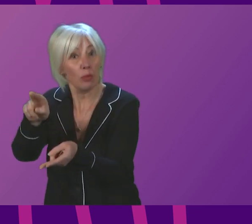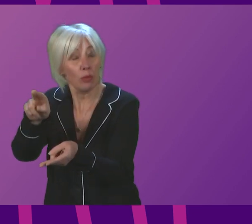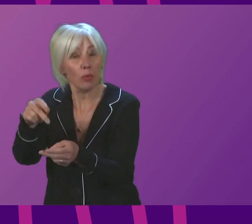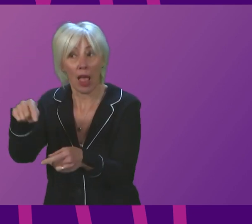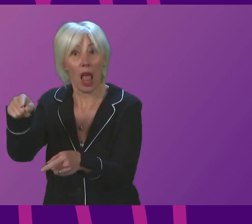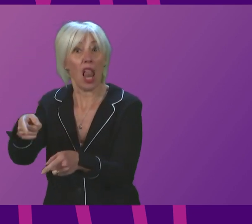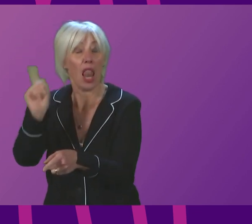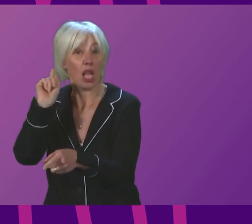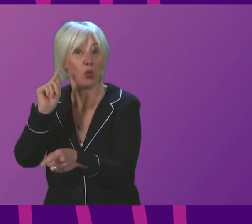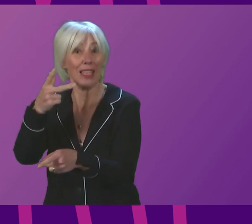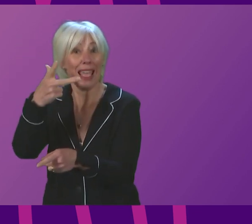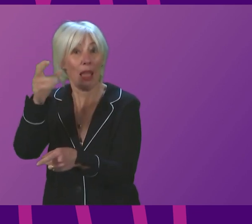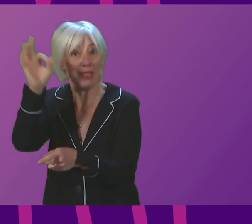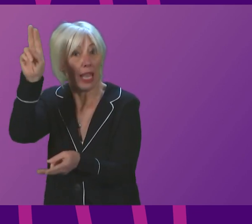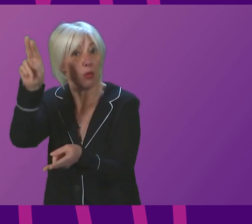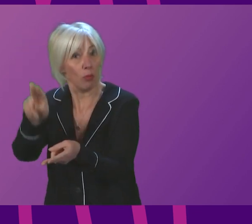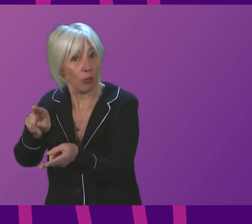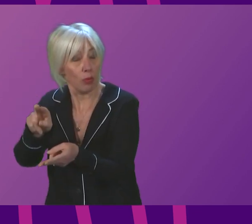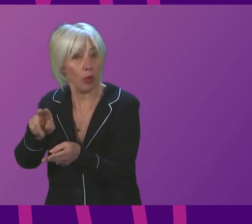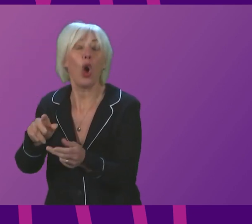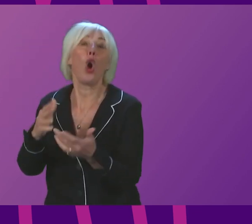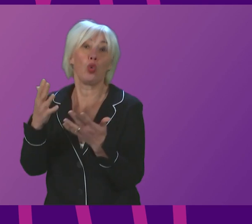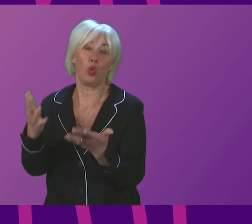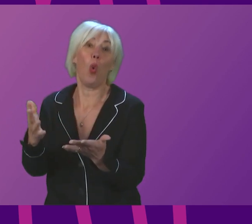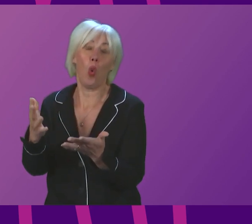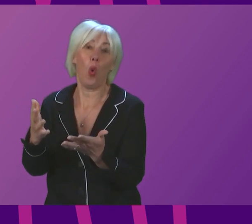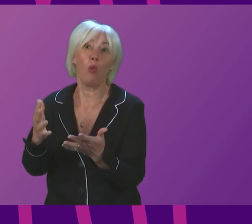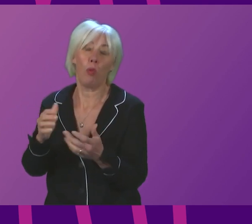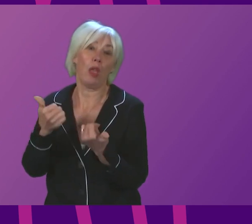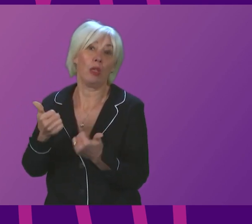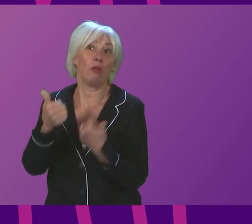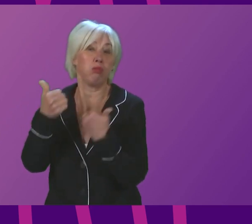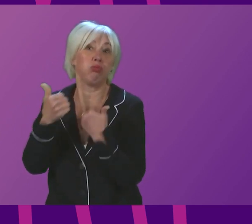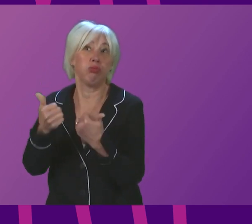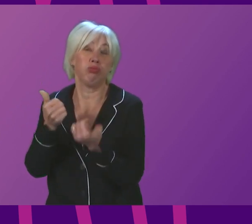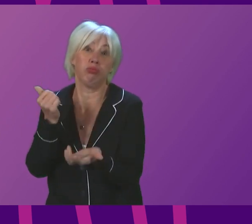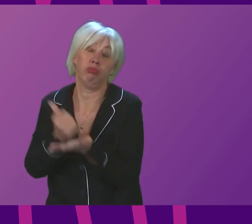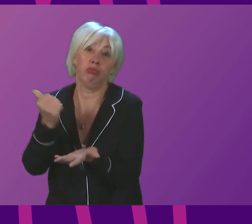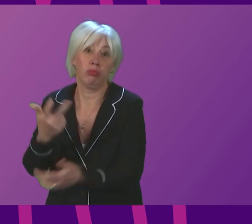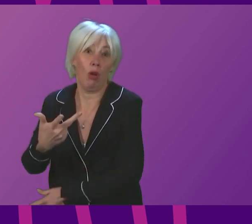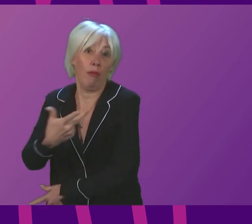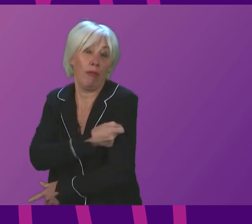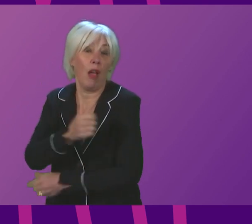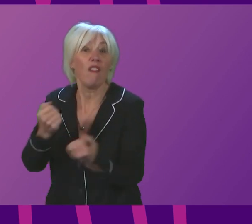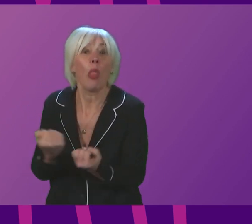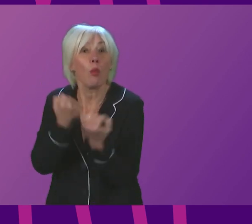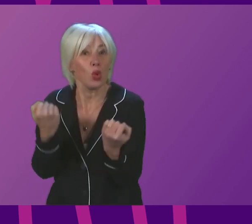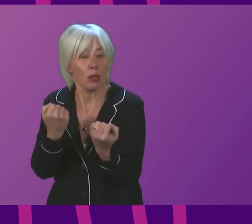fall in the past week by a further 8 per cent. And there's little doubt, if any doubt, that this reflects the effectiveness of booster vaccines.